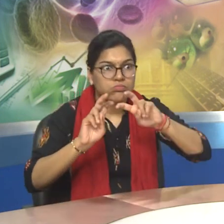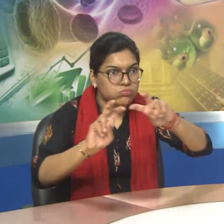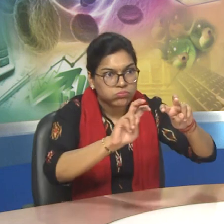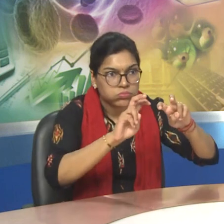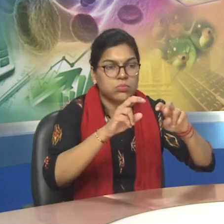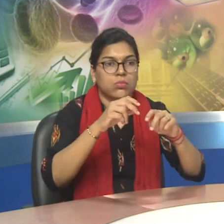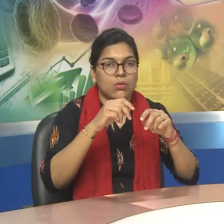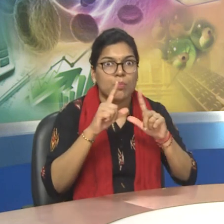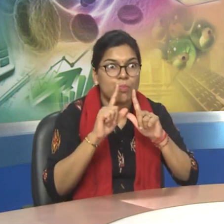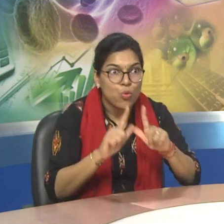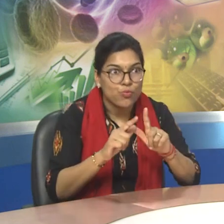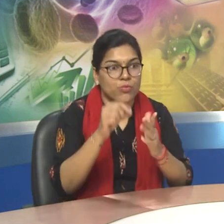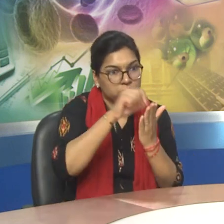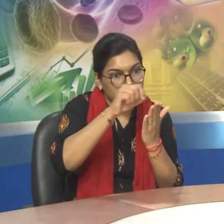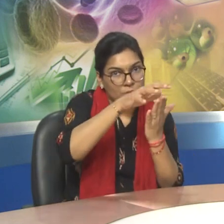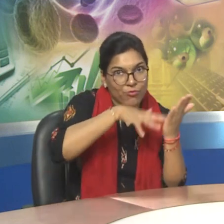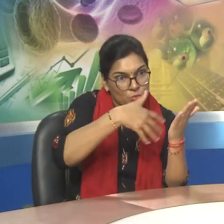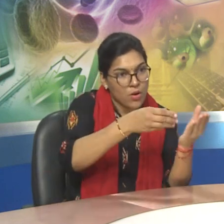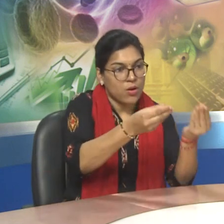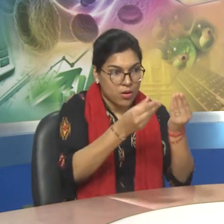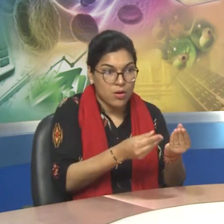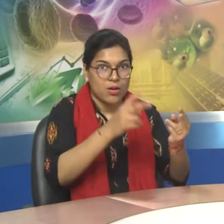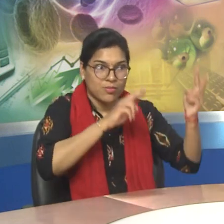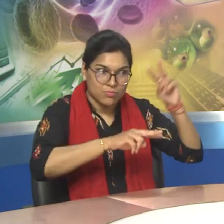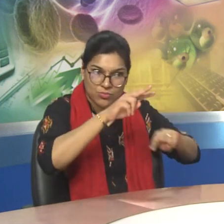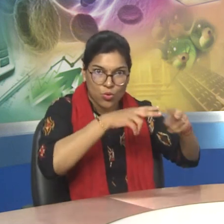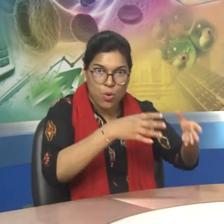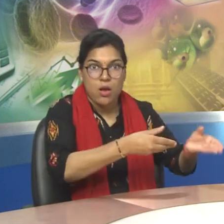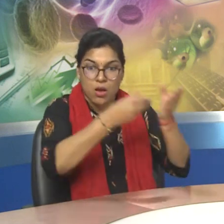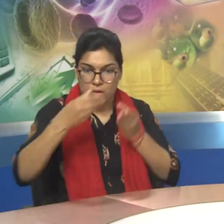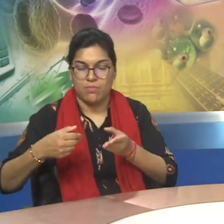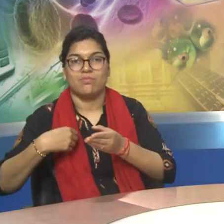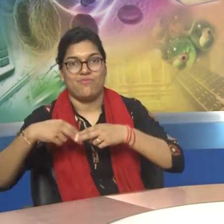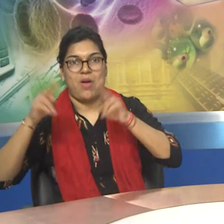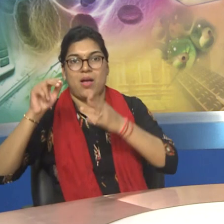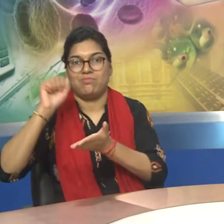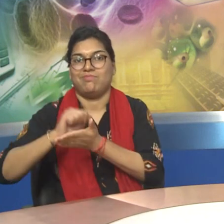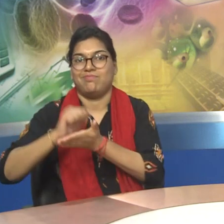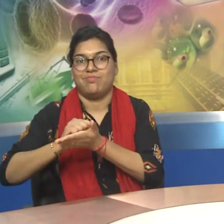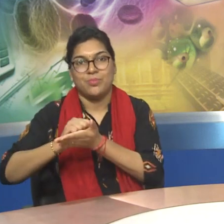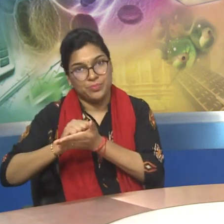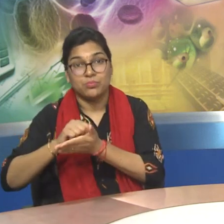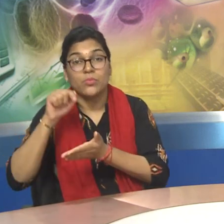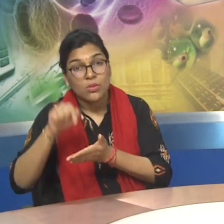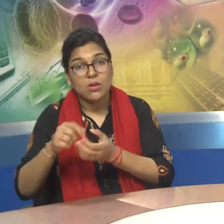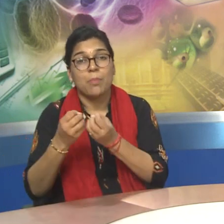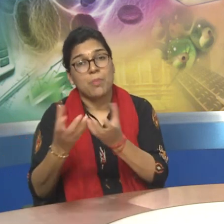Besides research articles, it publishes notes and reviews